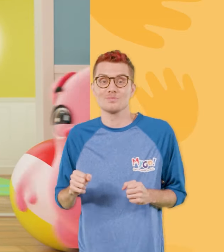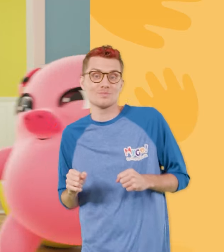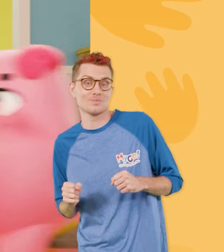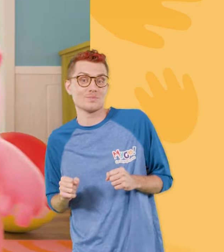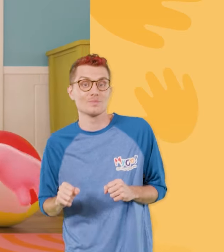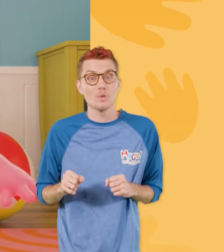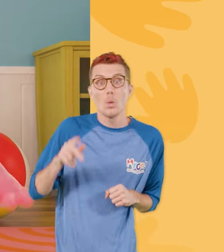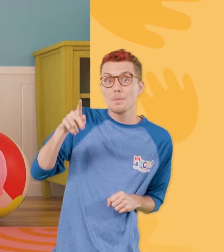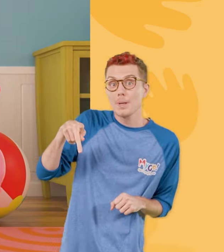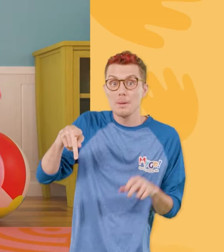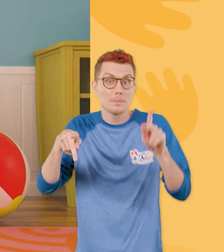P, P, Pig